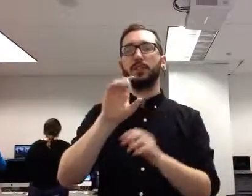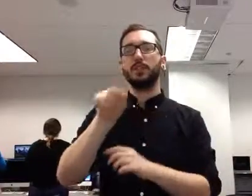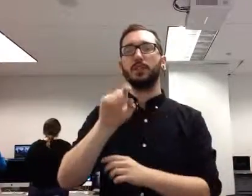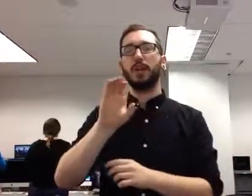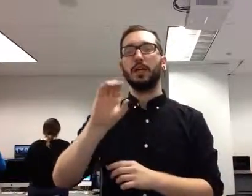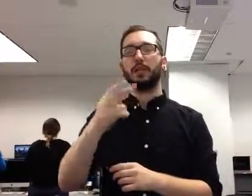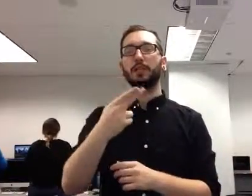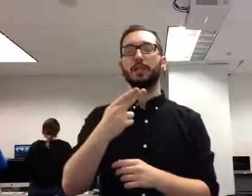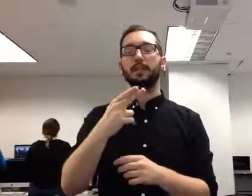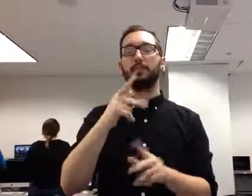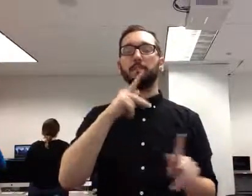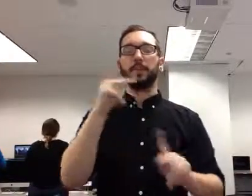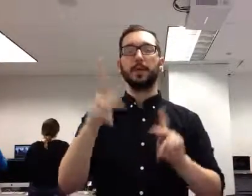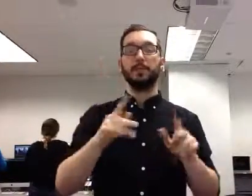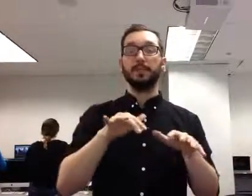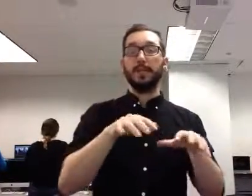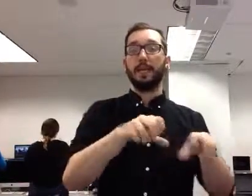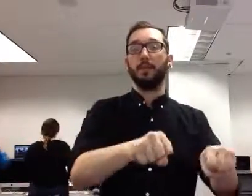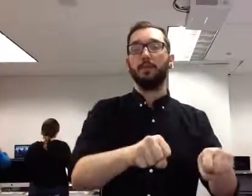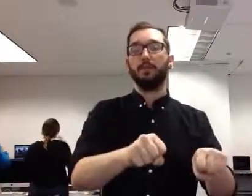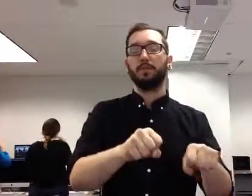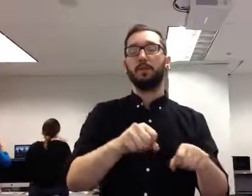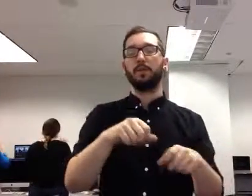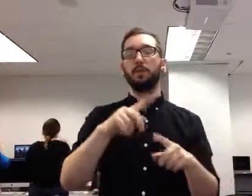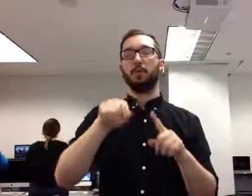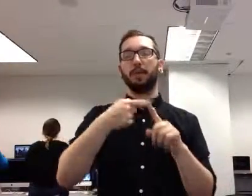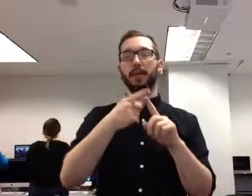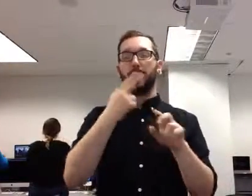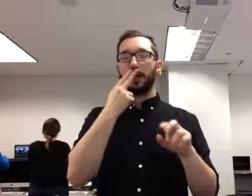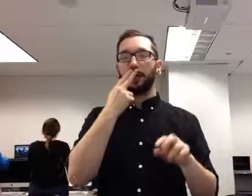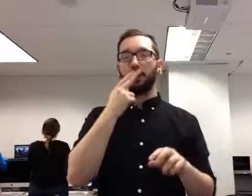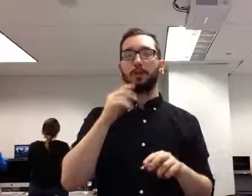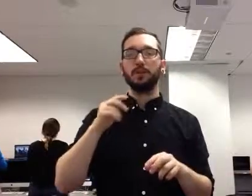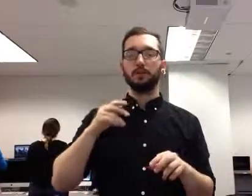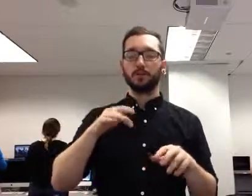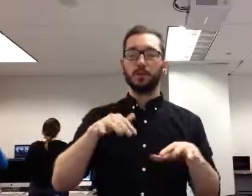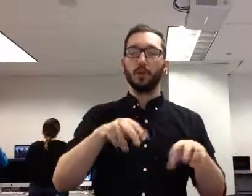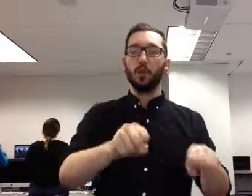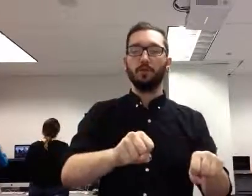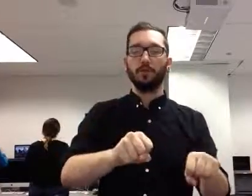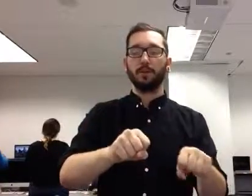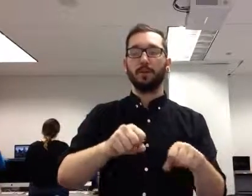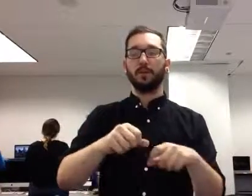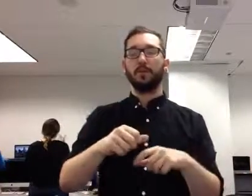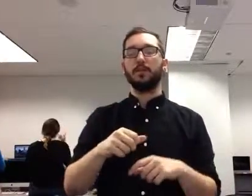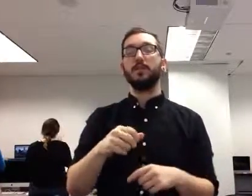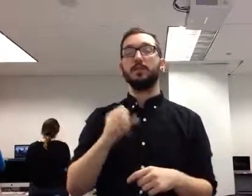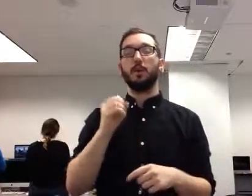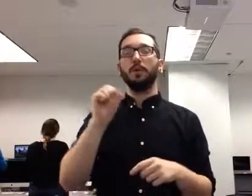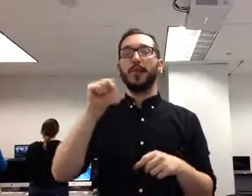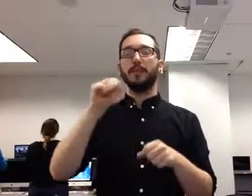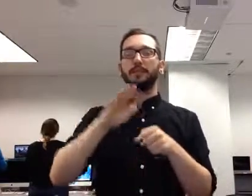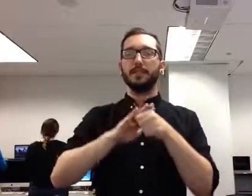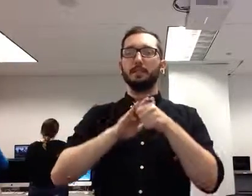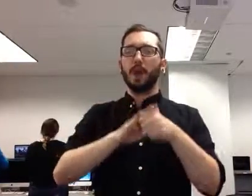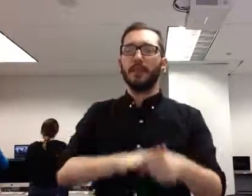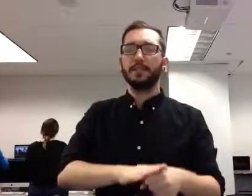when Hitler marched into Sudetenland. He went in there because there were Germans along the border. So, yes, he suppressed the Czechs. But the Russians,